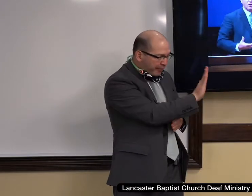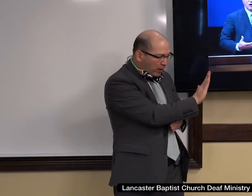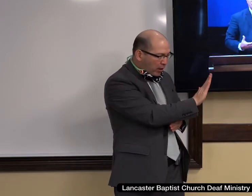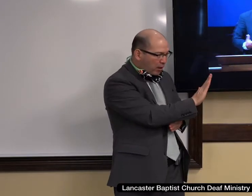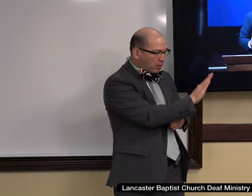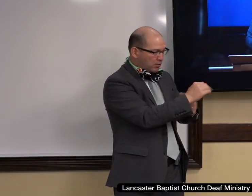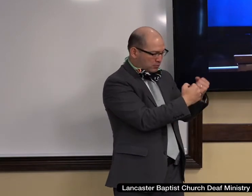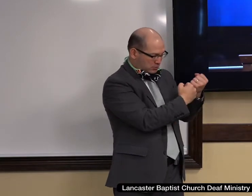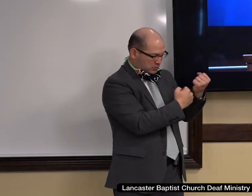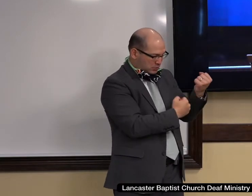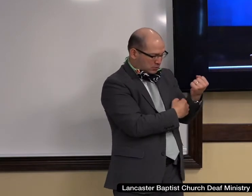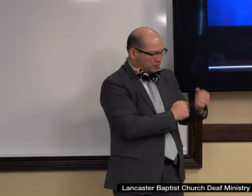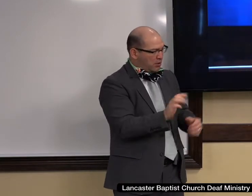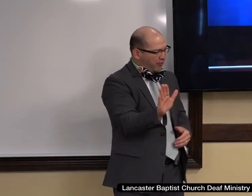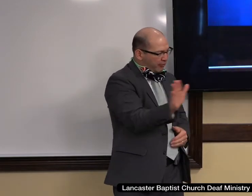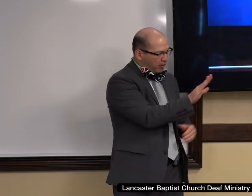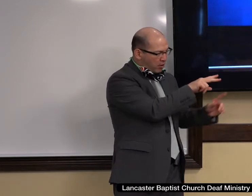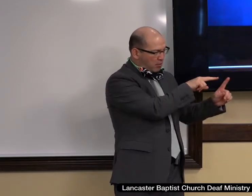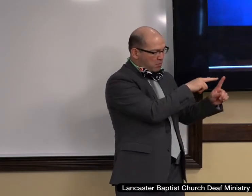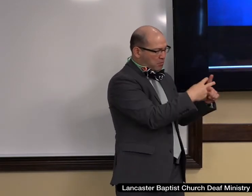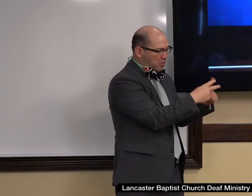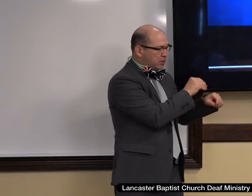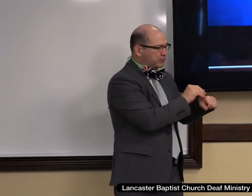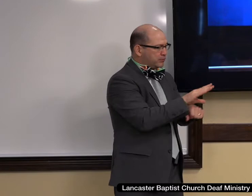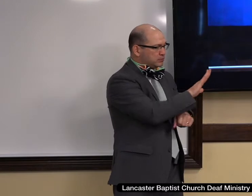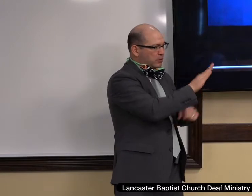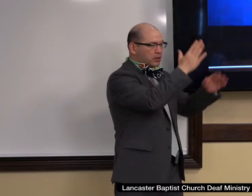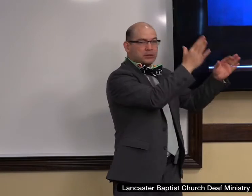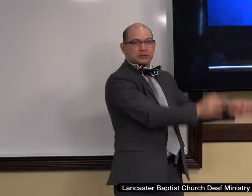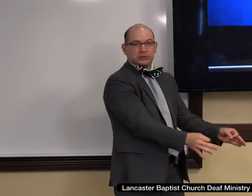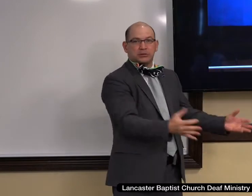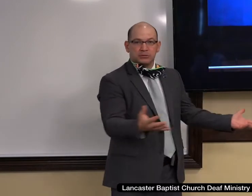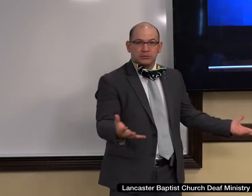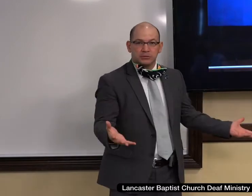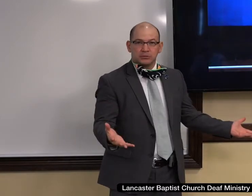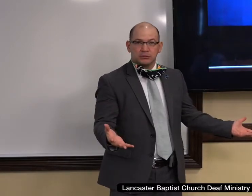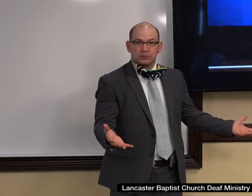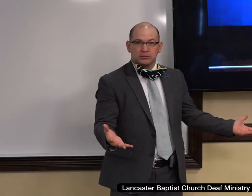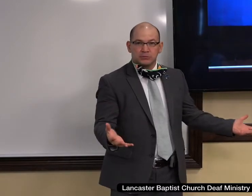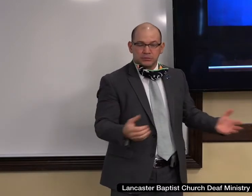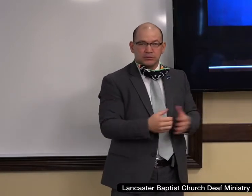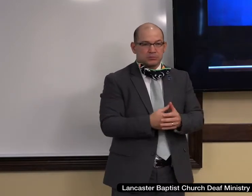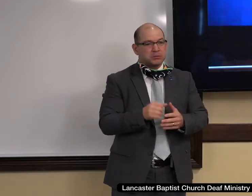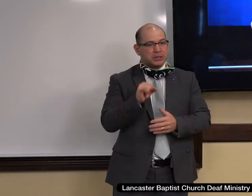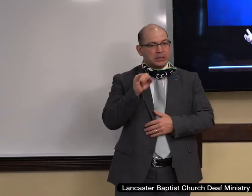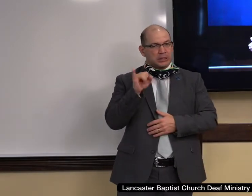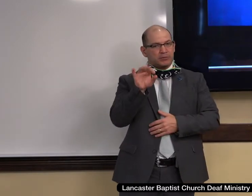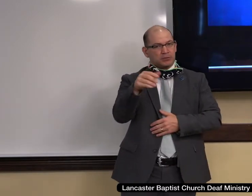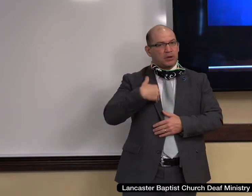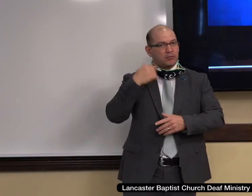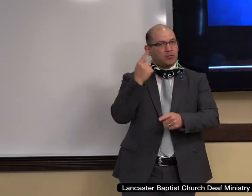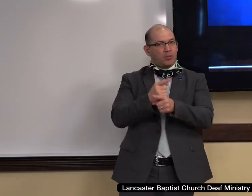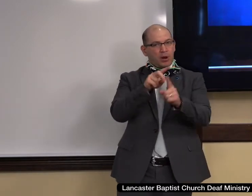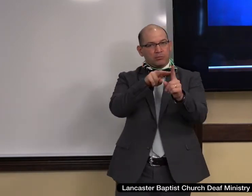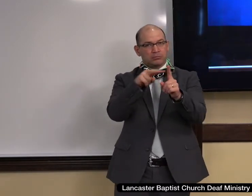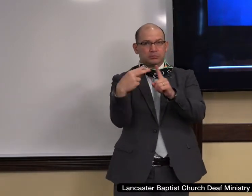on what someone has as a, as a life view, as a worldview. For example,